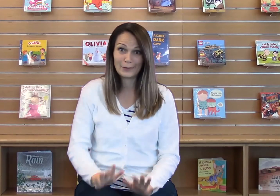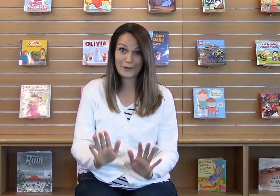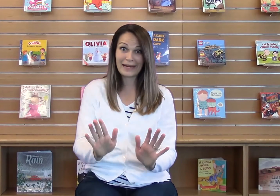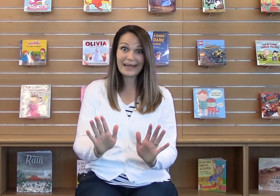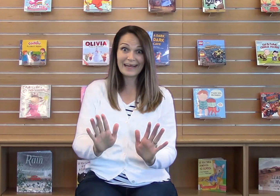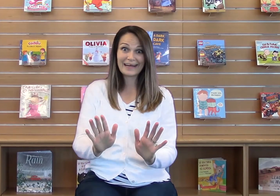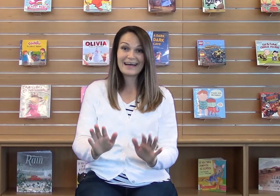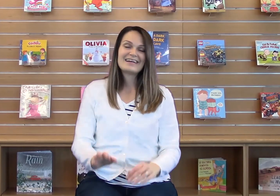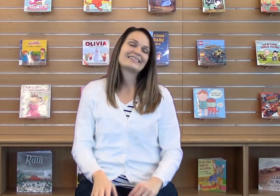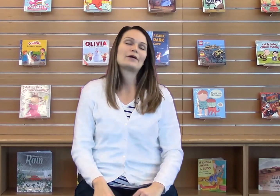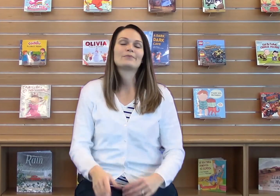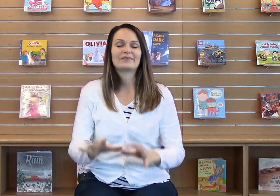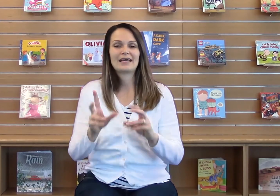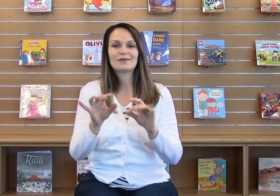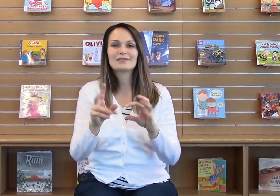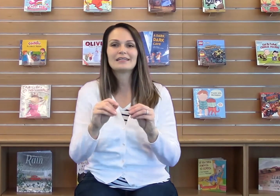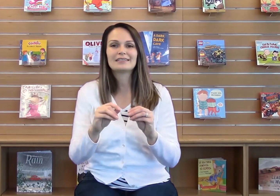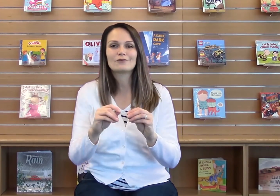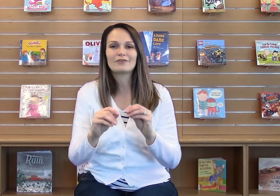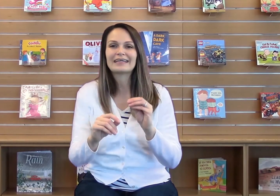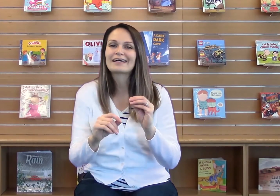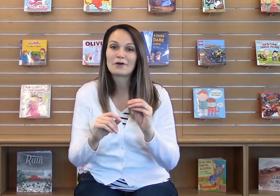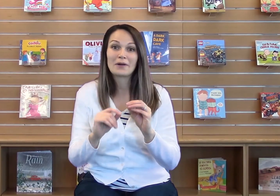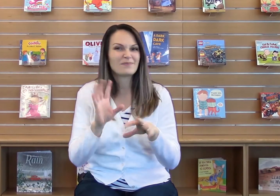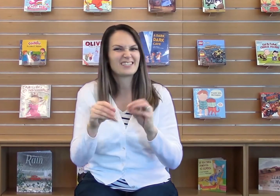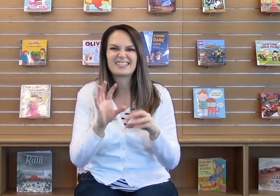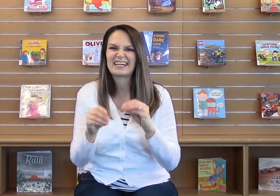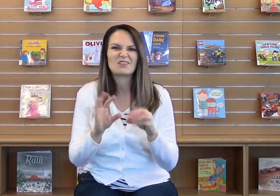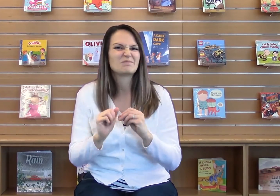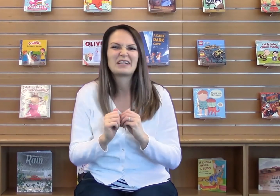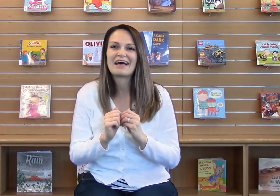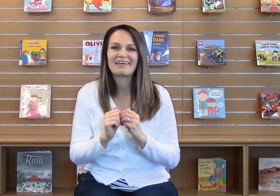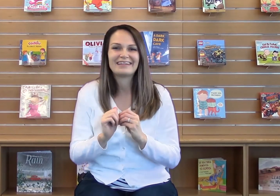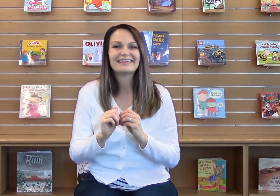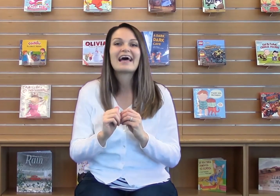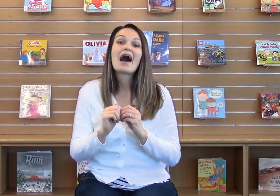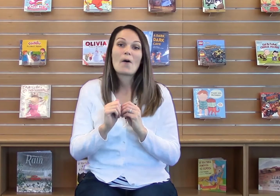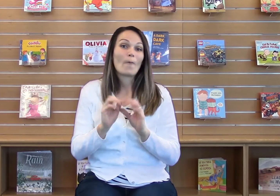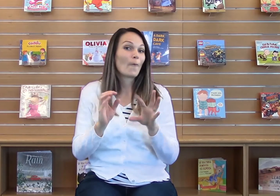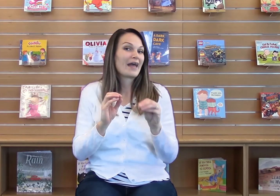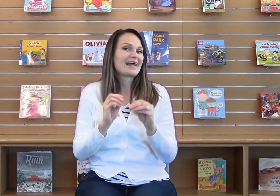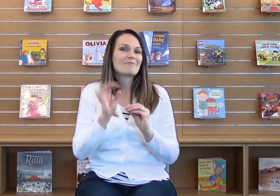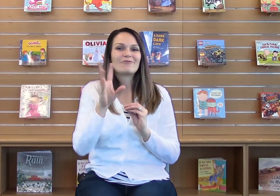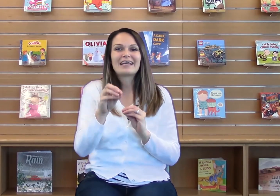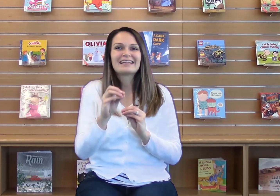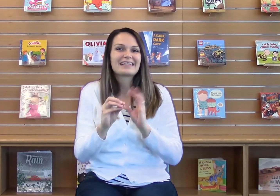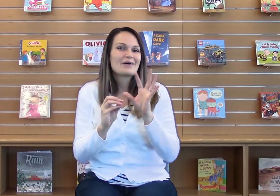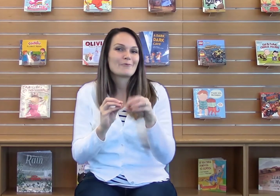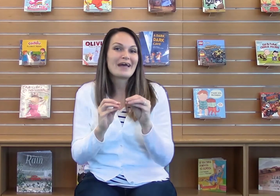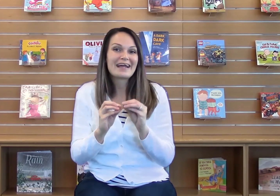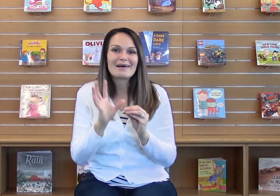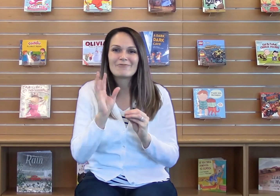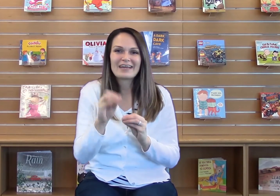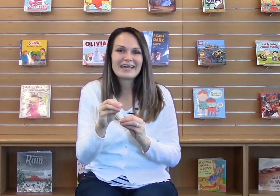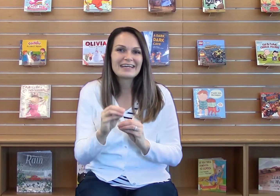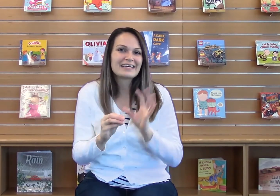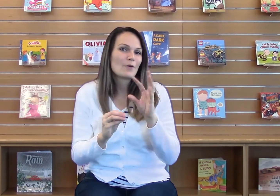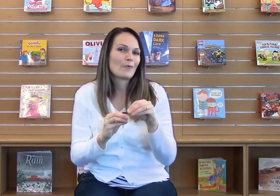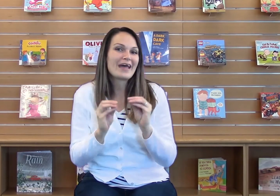You ready? So, get those little tickle feet, and grown-ups just tickle. We love it. Wake up feet, wake up feet, wake